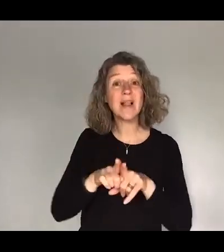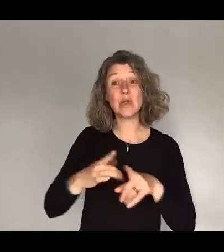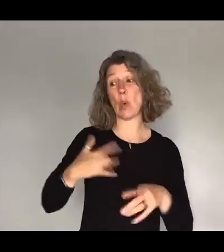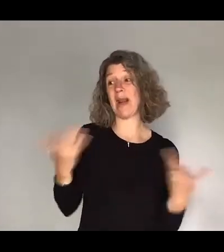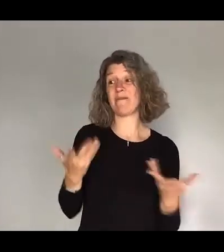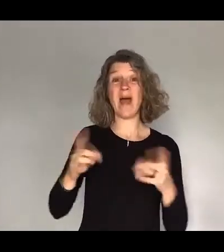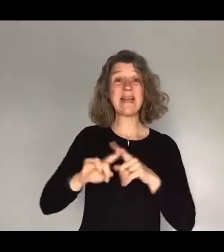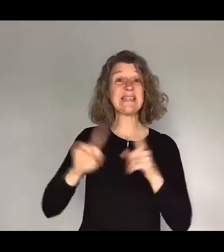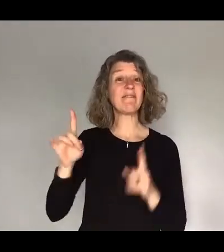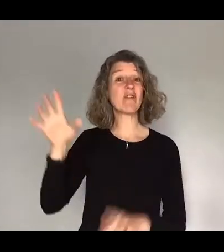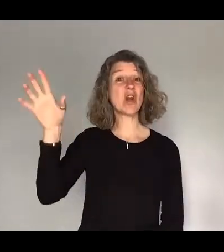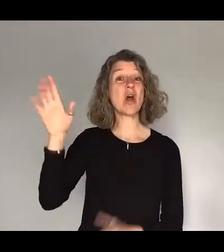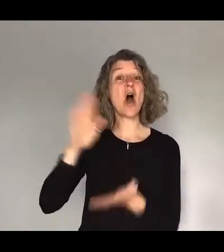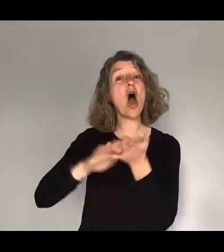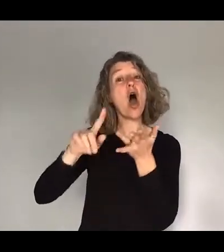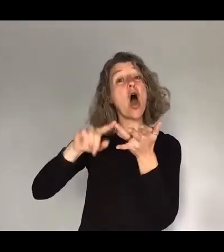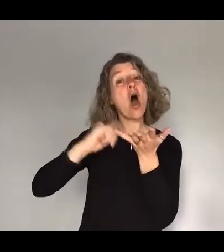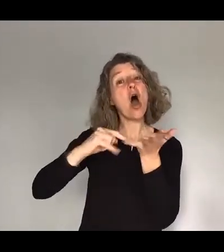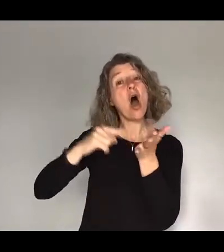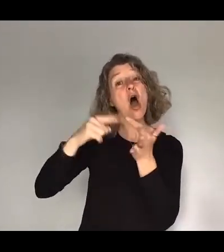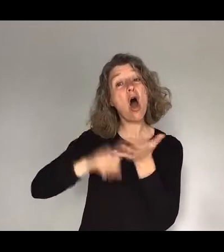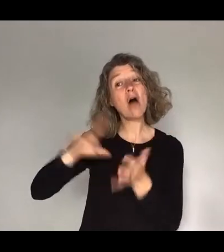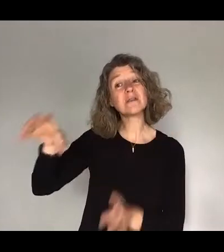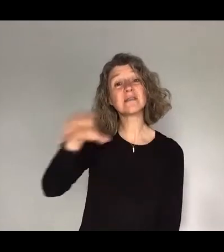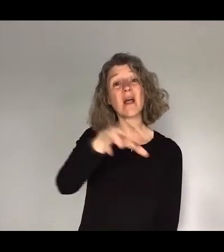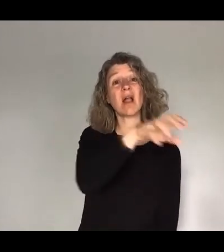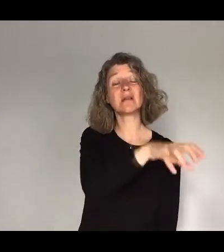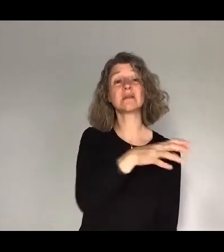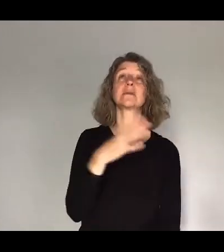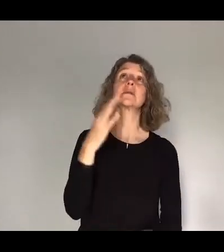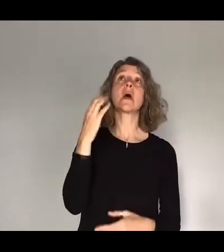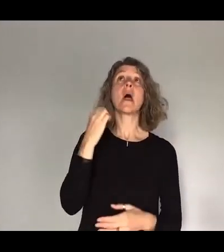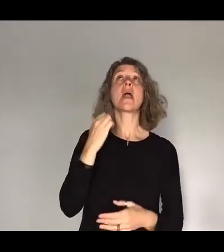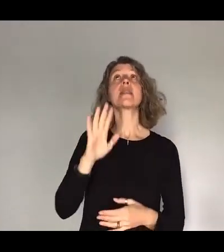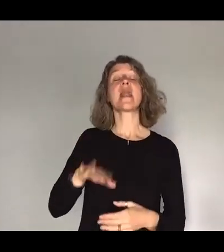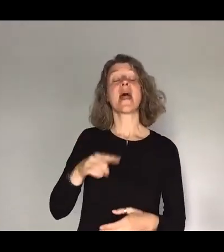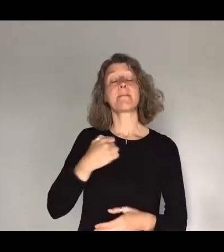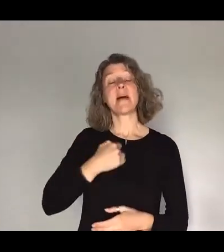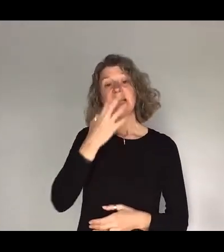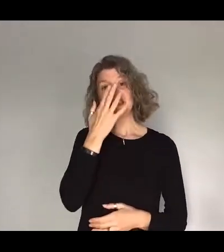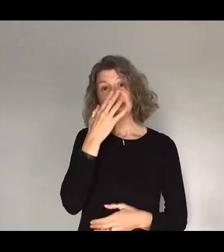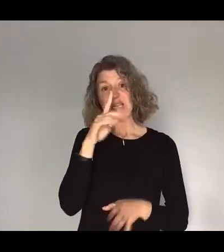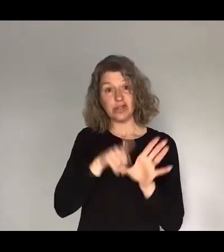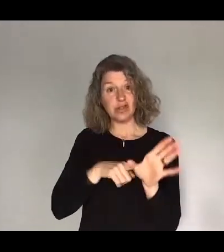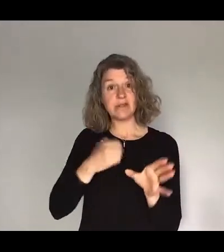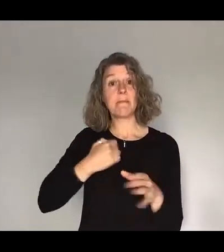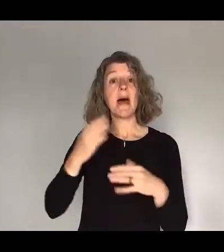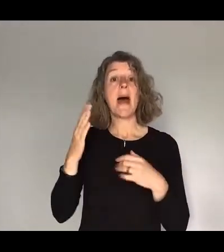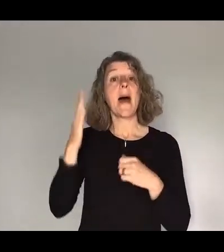when my mum came to faith on Alpha in my teenage years, I thought and I hoped that it was a phase that would